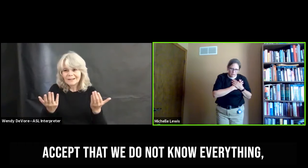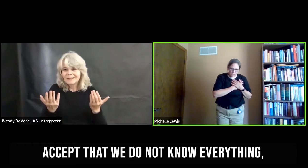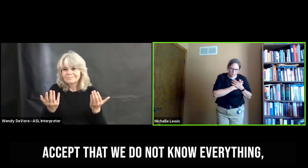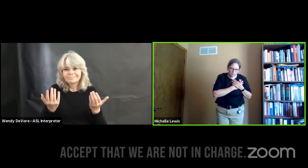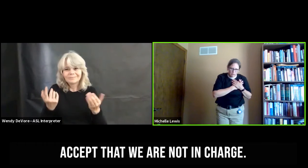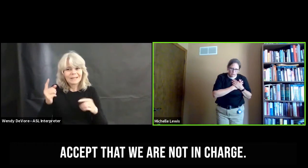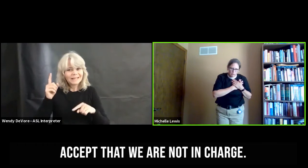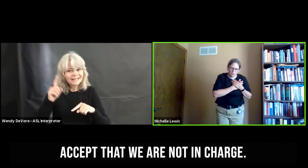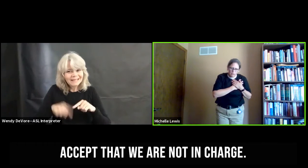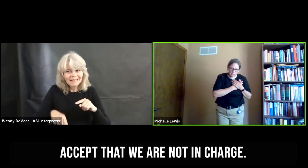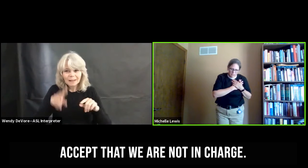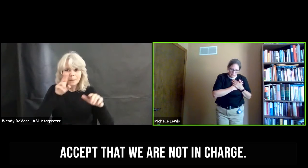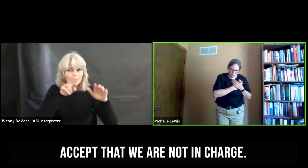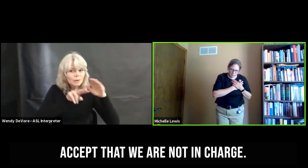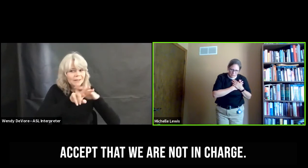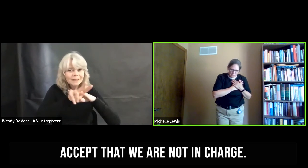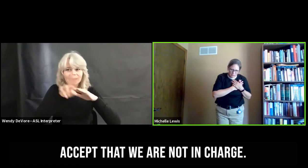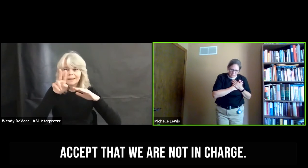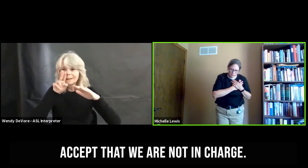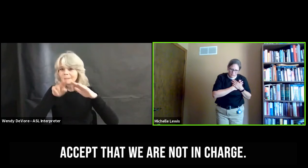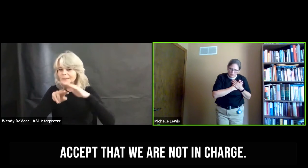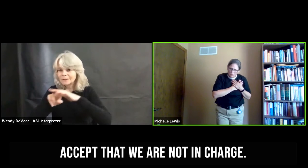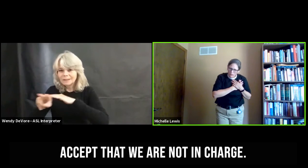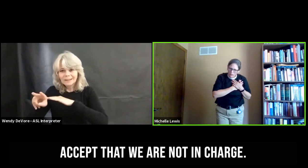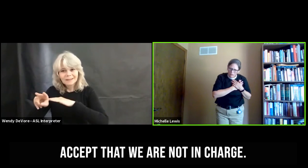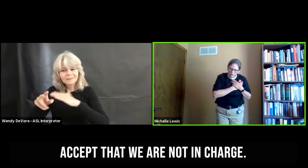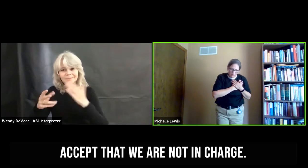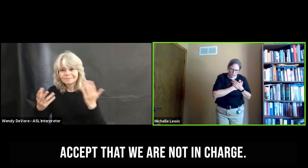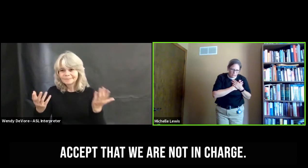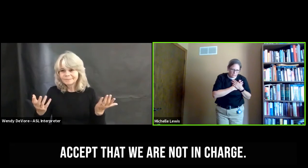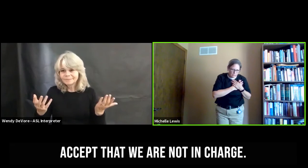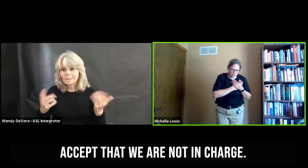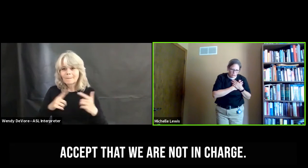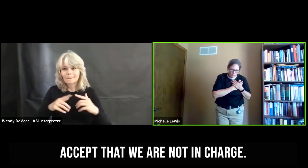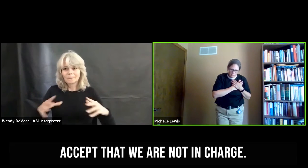We accept that we are not in charge.